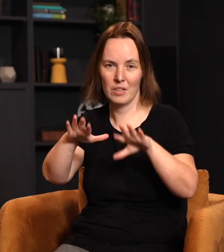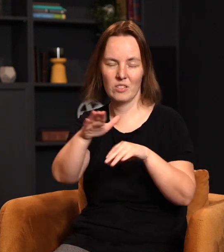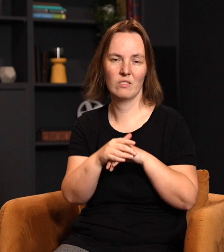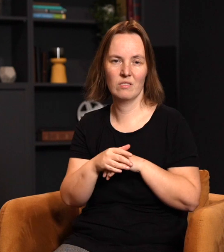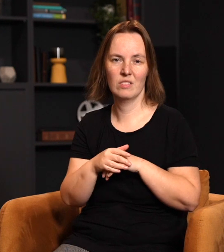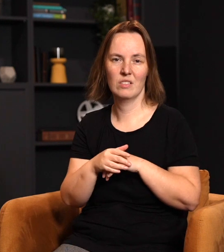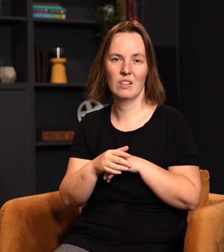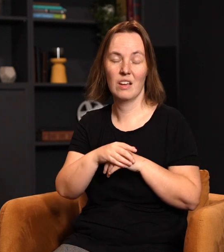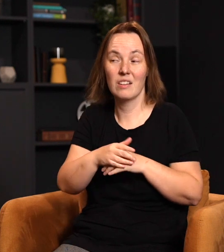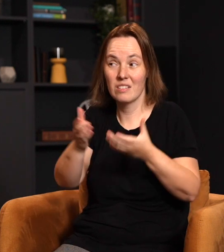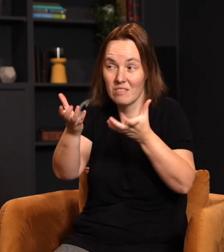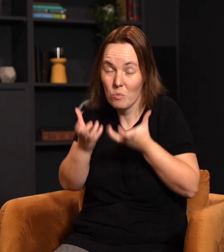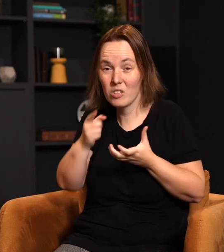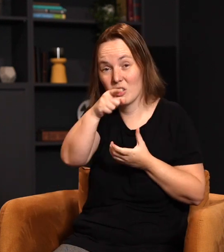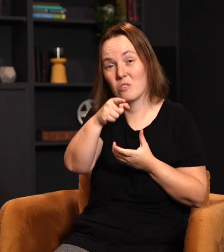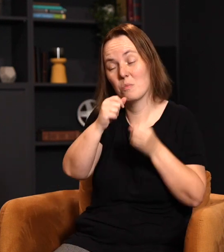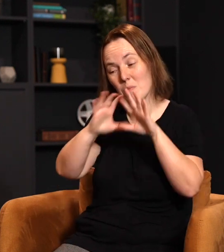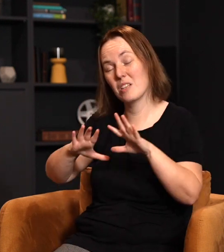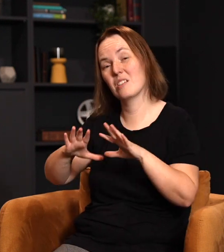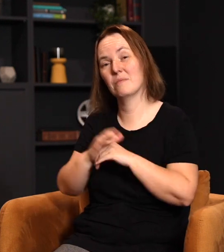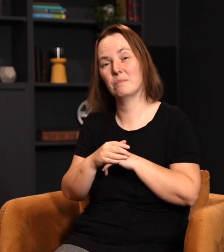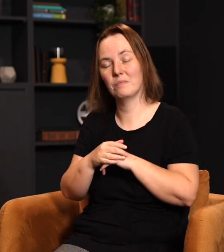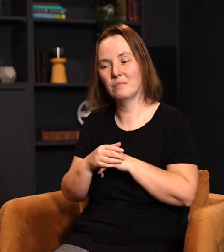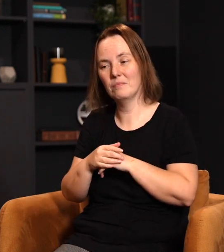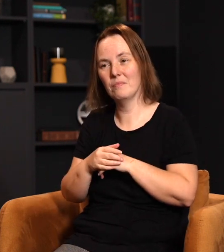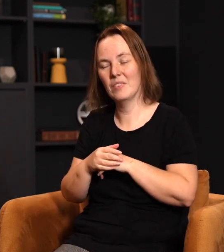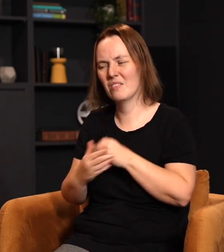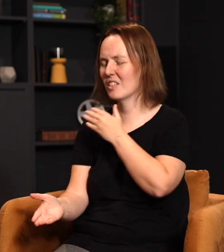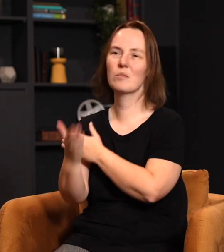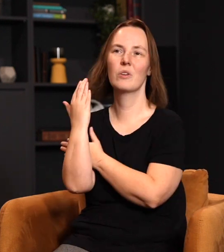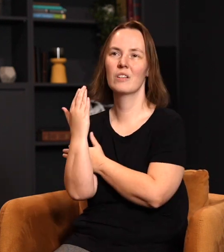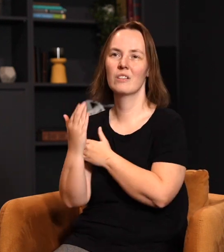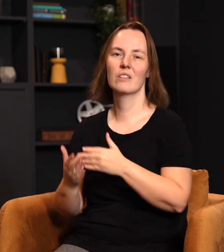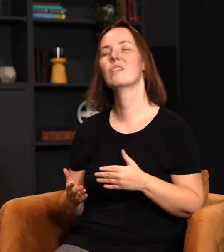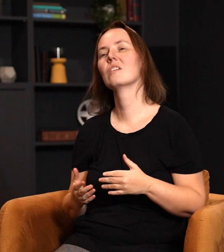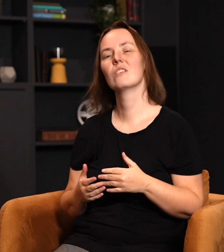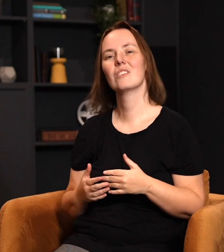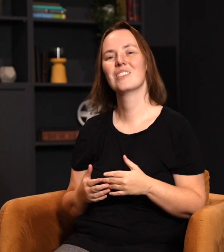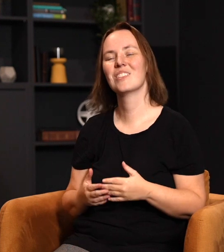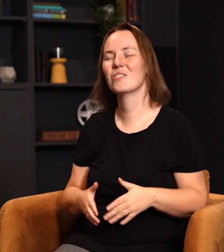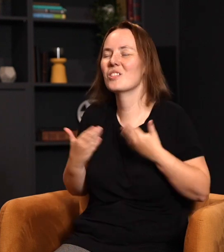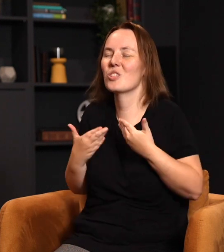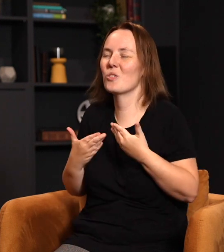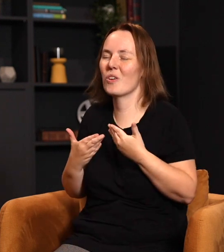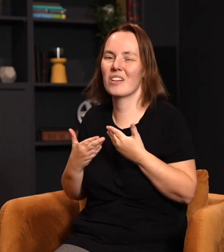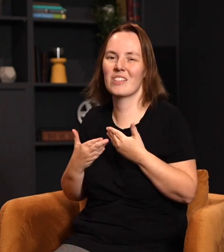blessed you and I want you to be a blessing. Even as recent as this morning, if you've enjoyed my presence, if you've enjoyed the